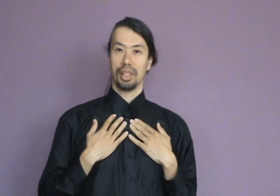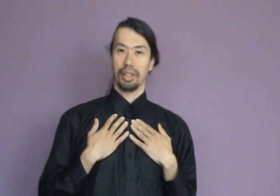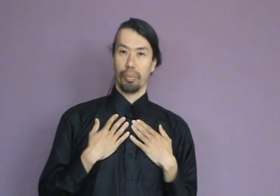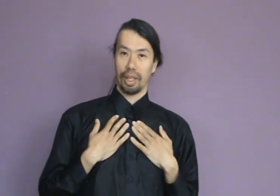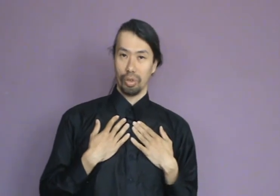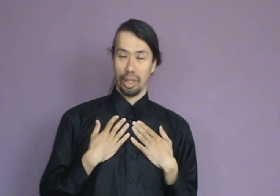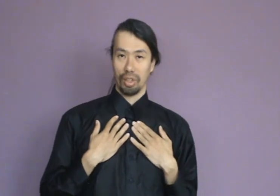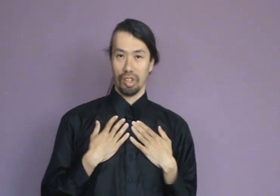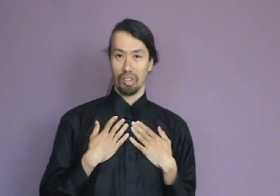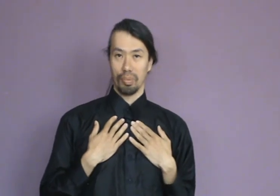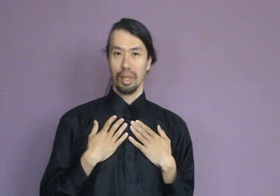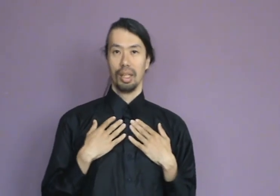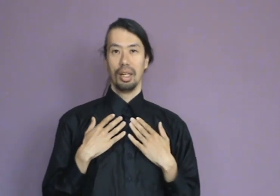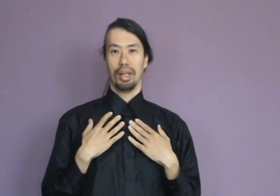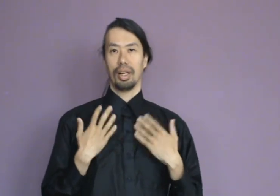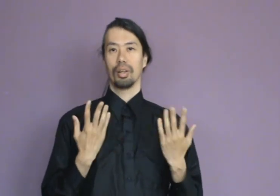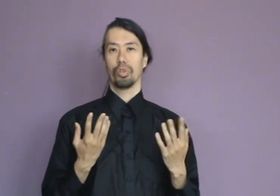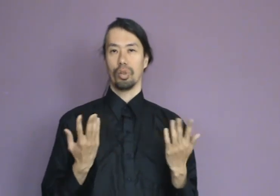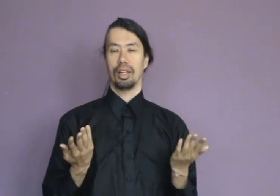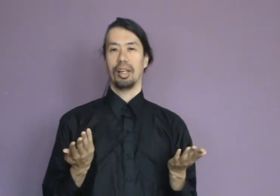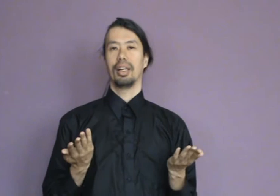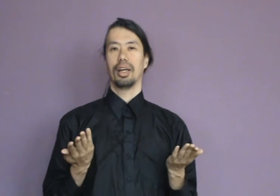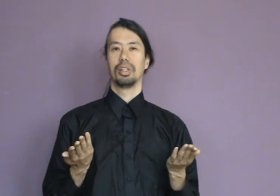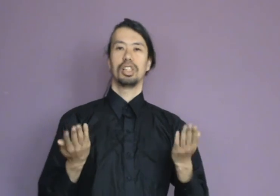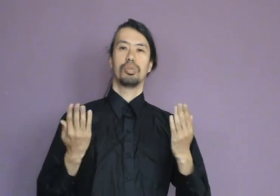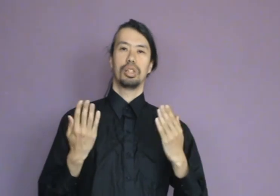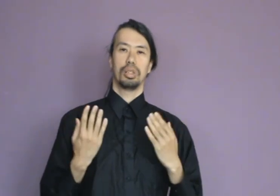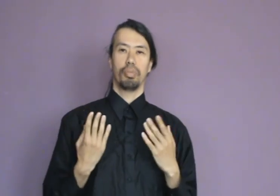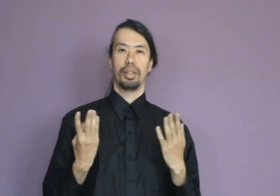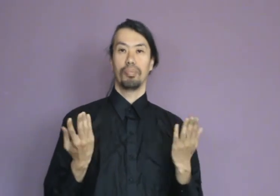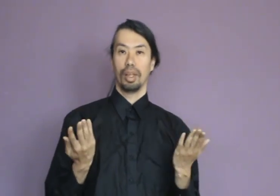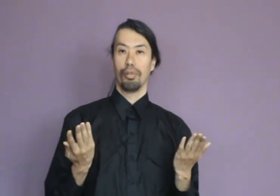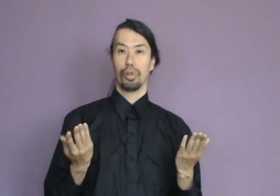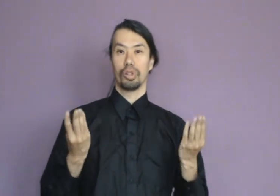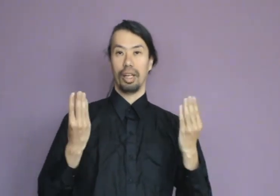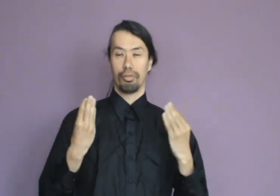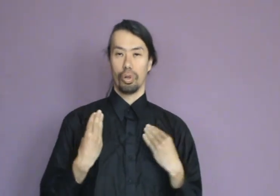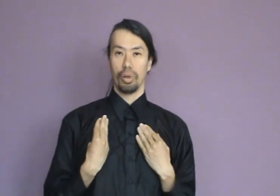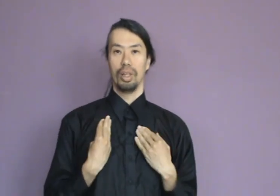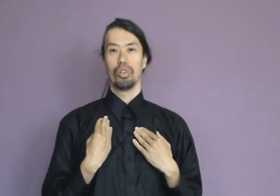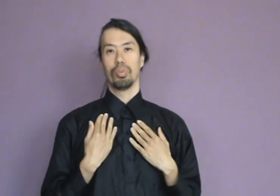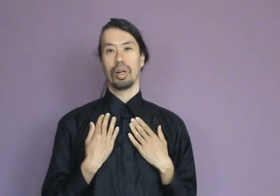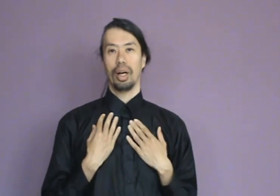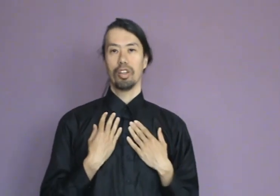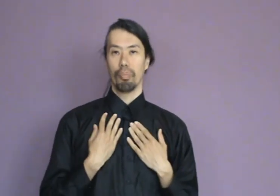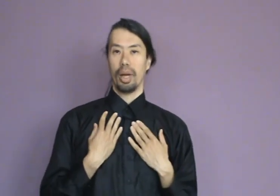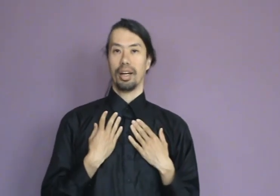can go back into their system. I can also get any energies which might inadvertently have gone into the client back